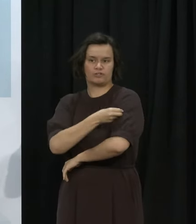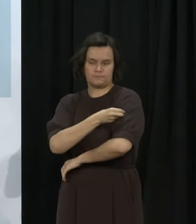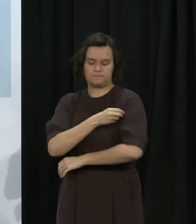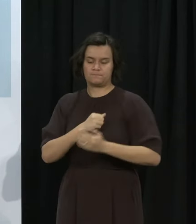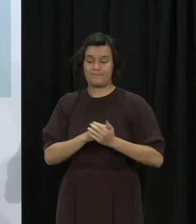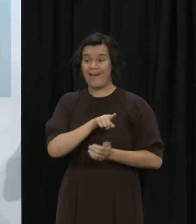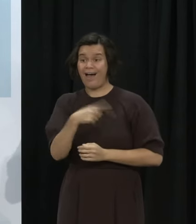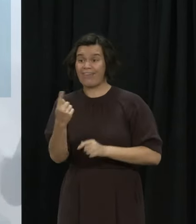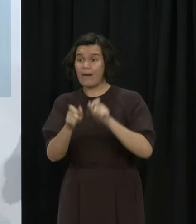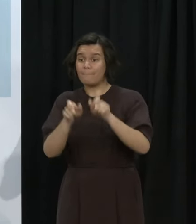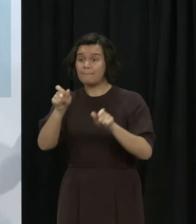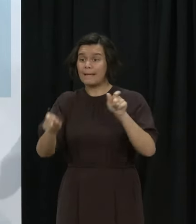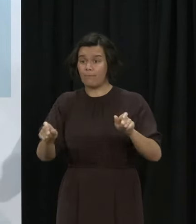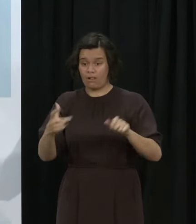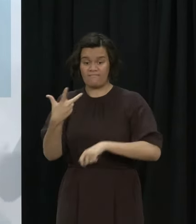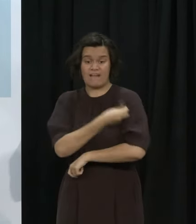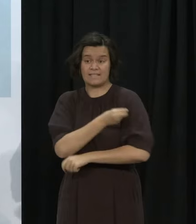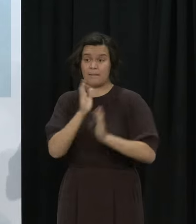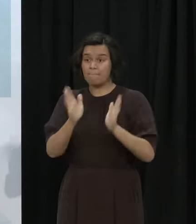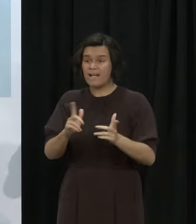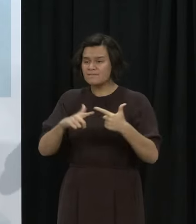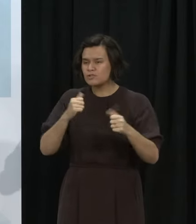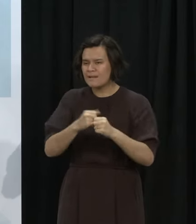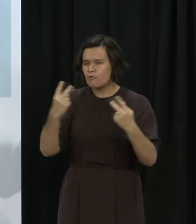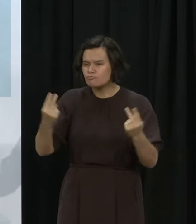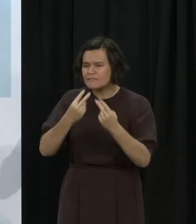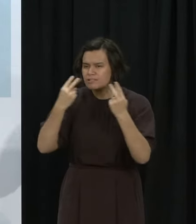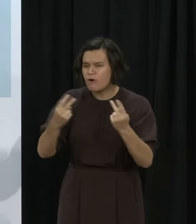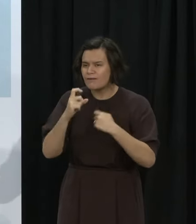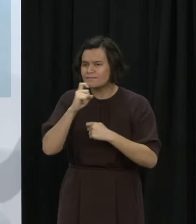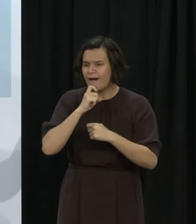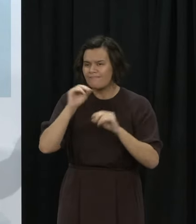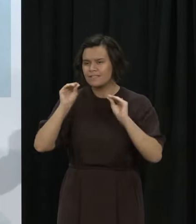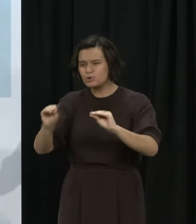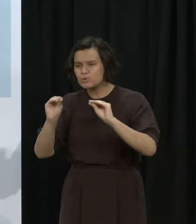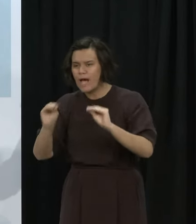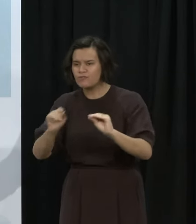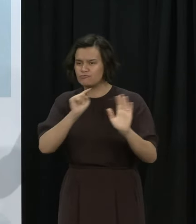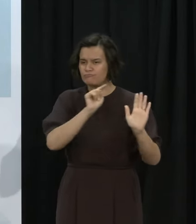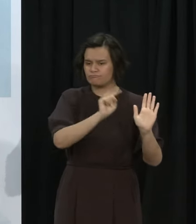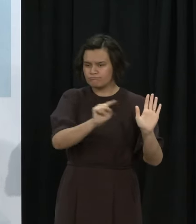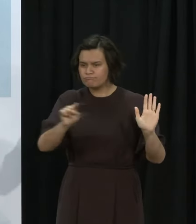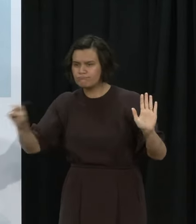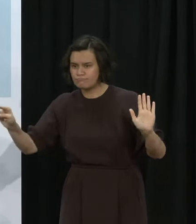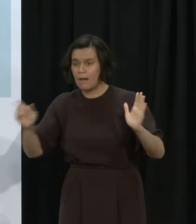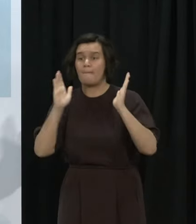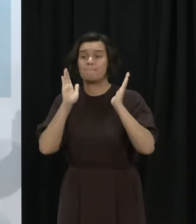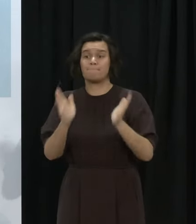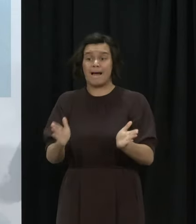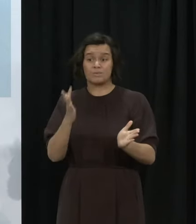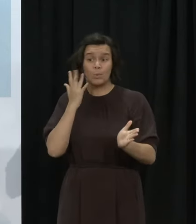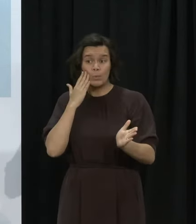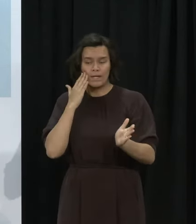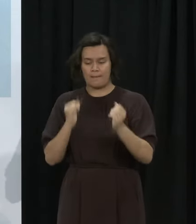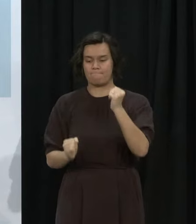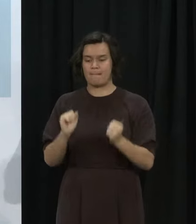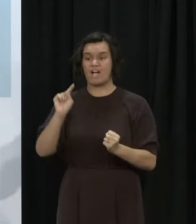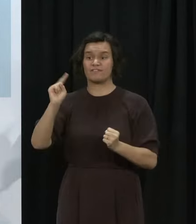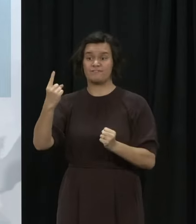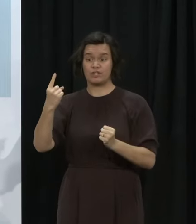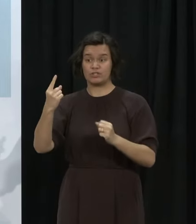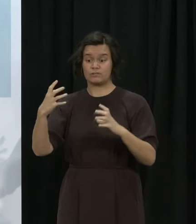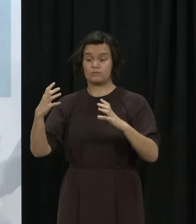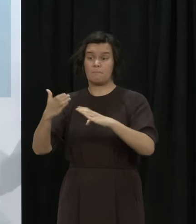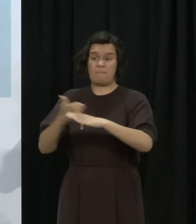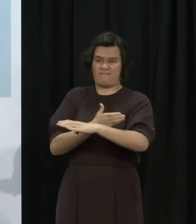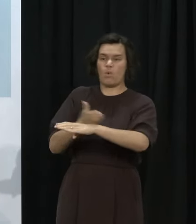our MIQ and border and health agencies are contacting staff who are eligible for a booster and we're seeing really encouraging uptake. As